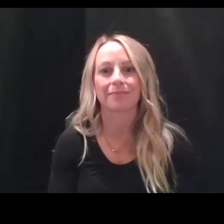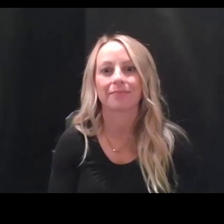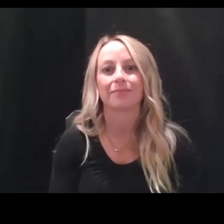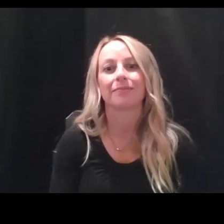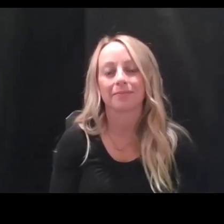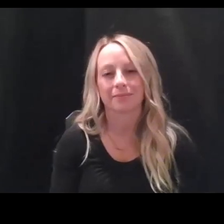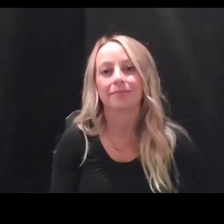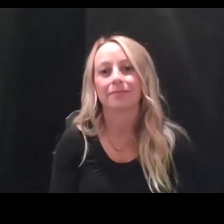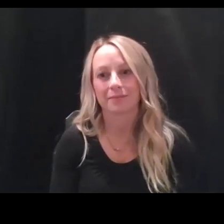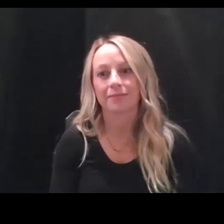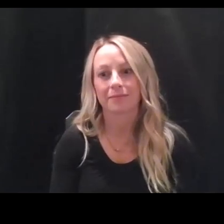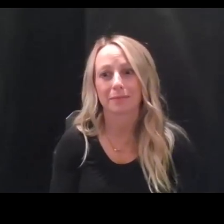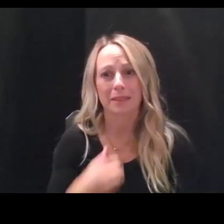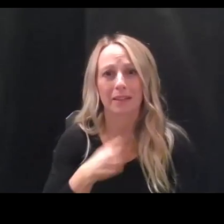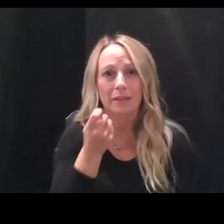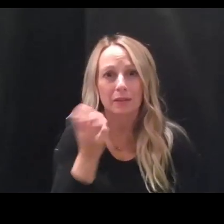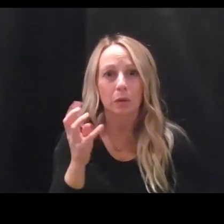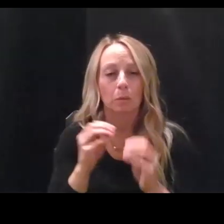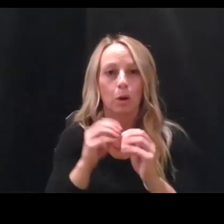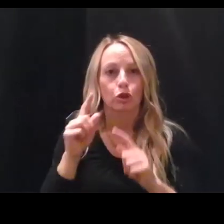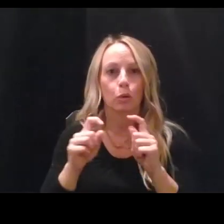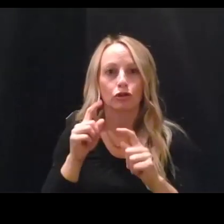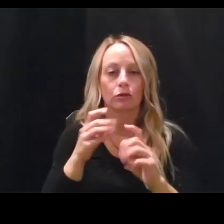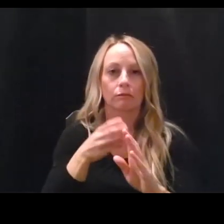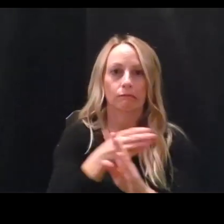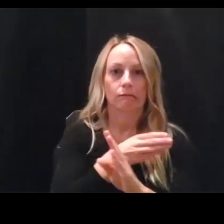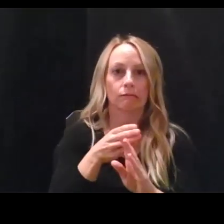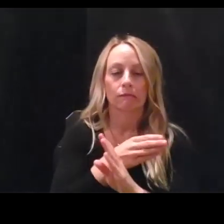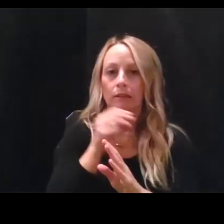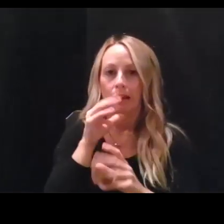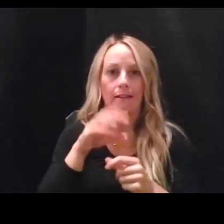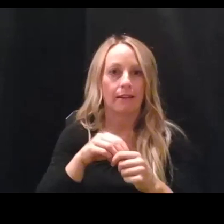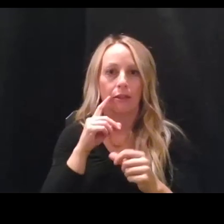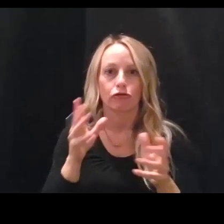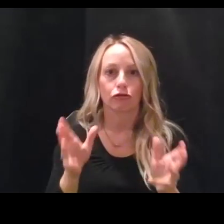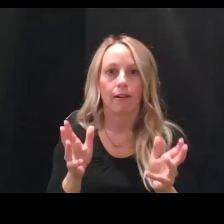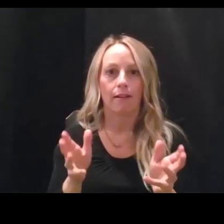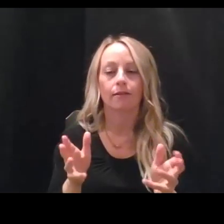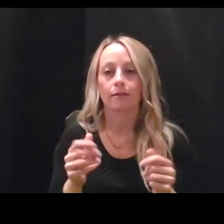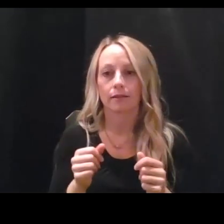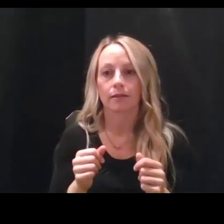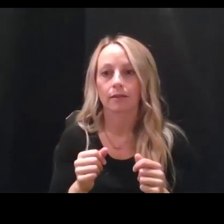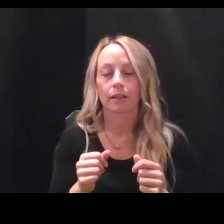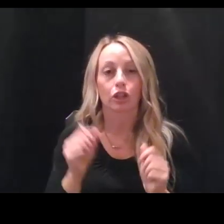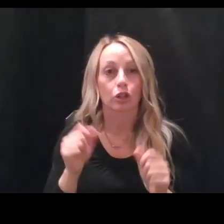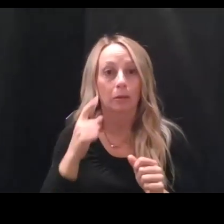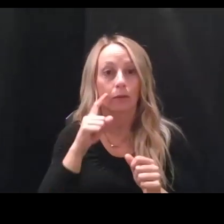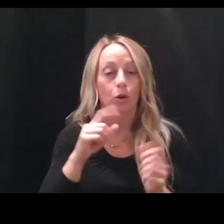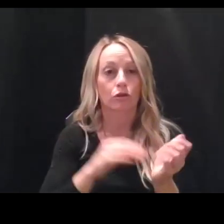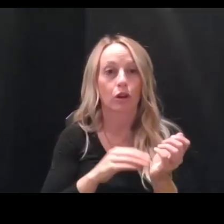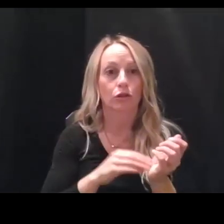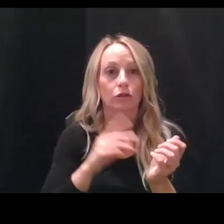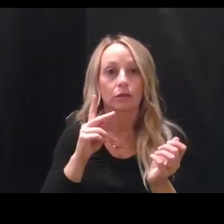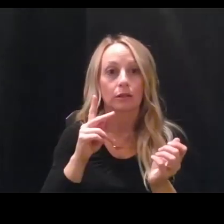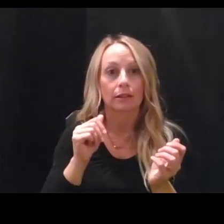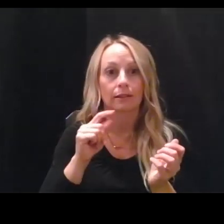Okay. then we do have a couple of questions that came prior that are not in the chat. And so, um, this could be for Dr. Katz or for Ed.